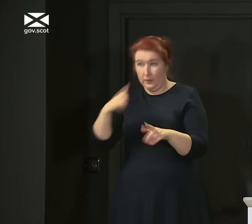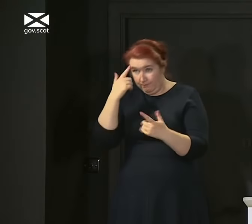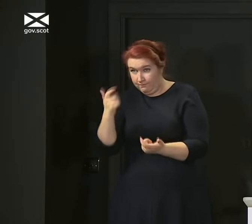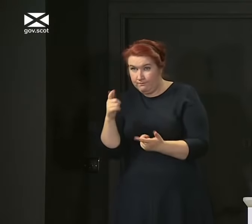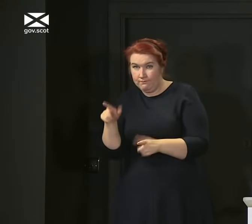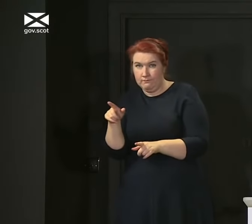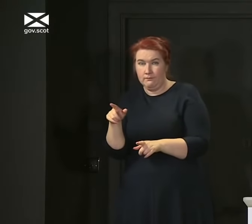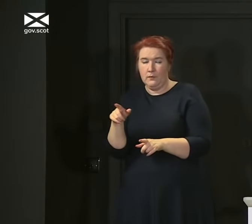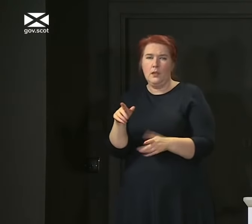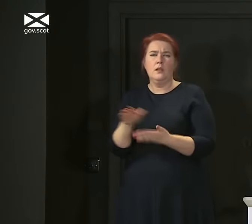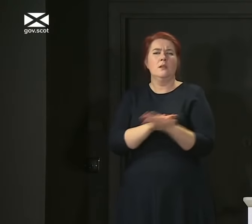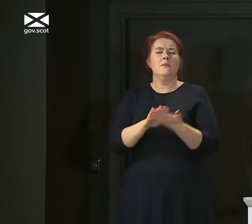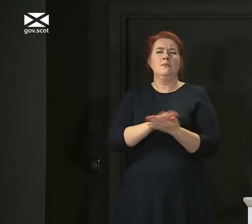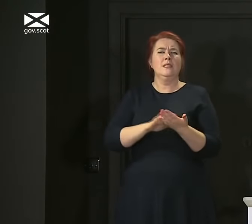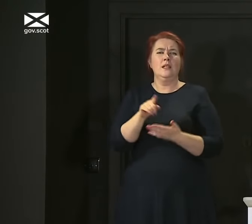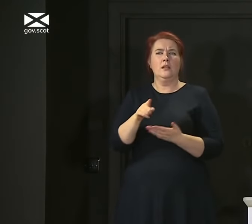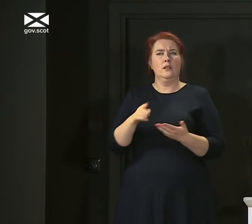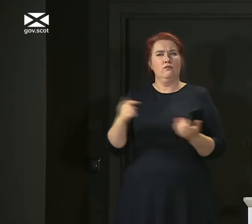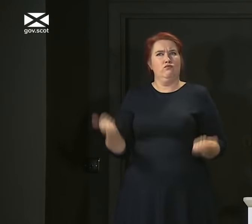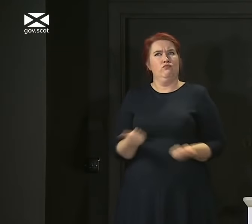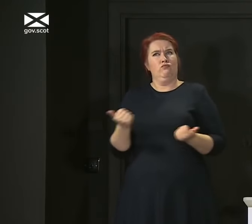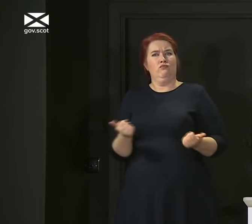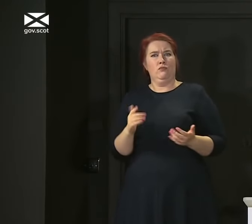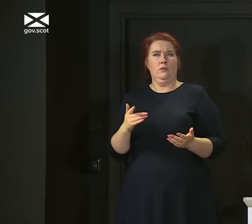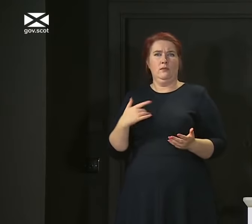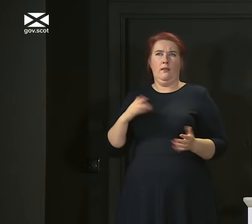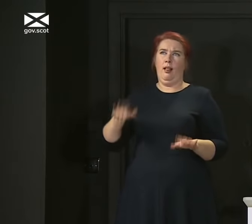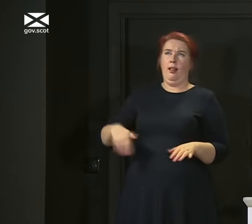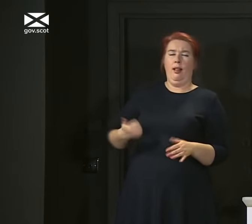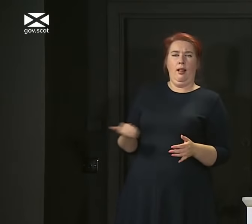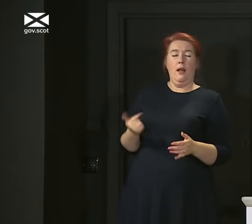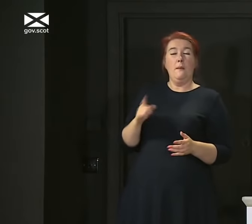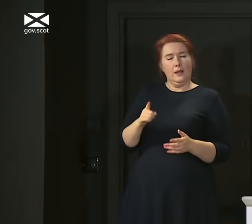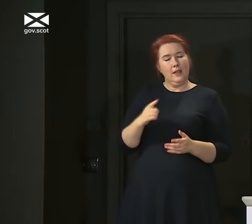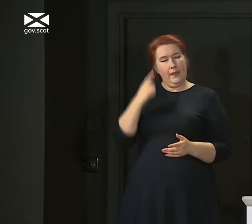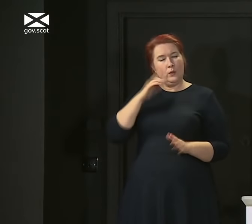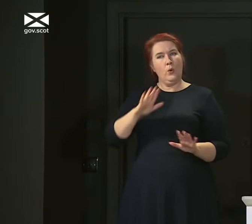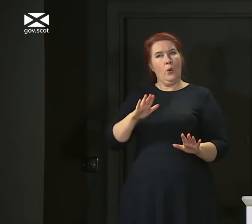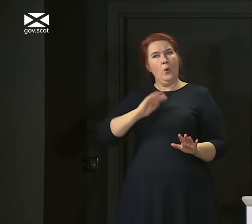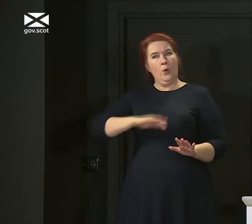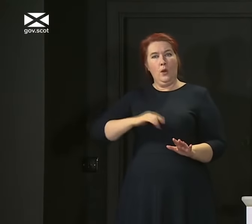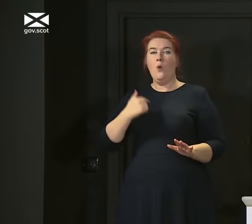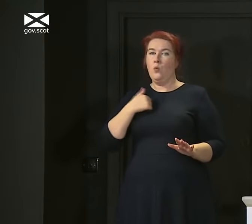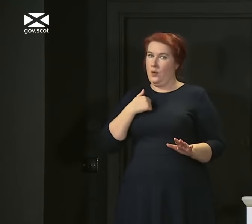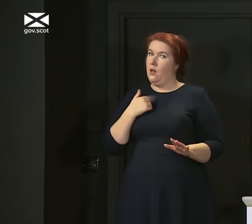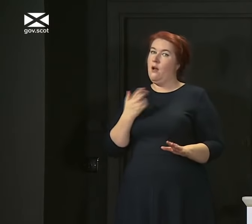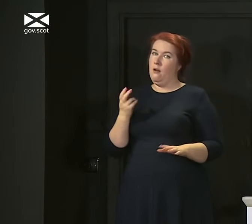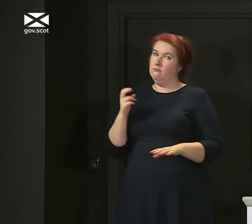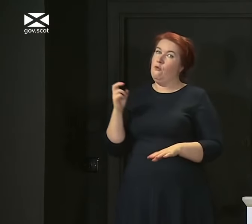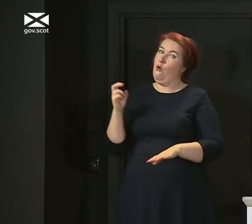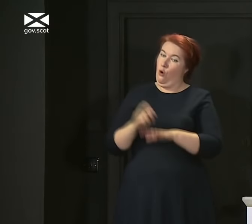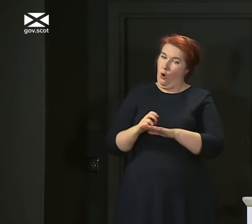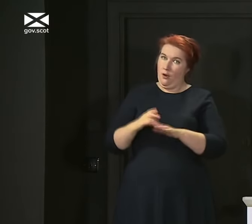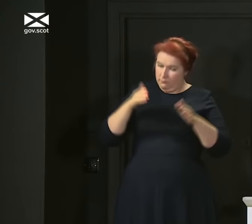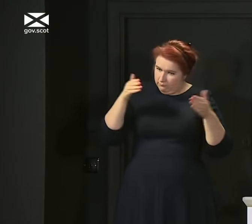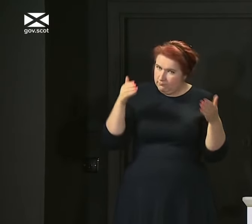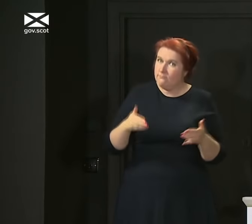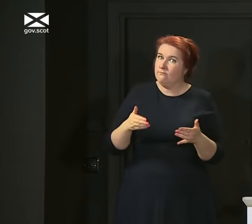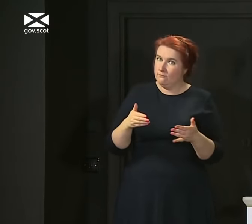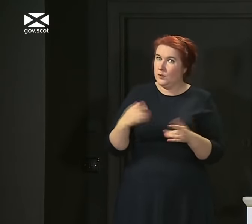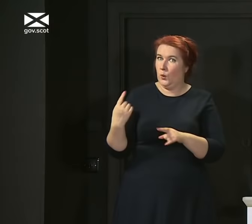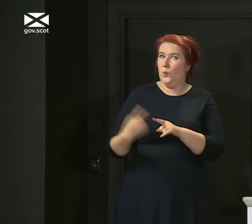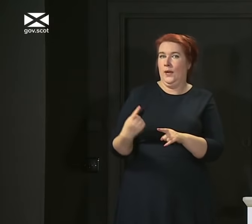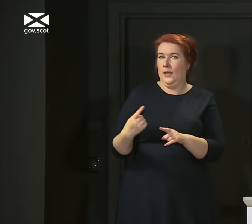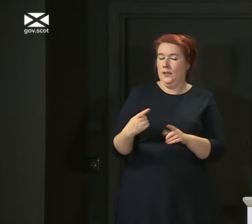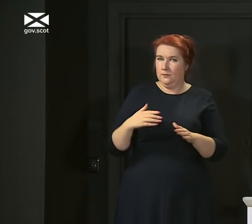lead anybody to be complacent. But I hope it gives a bit of assurance that we are on top of all of this as quickly as we need